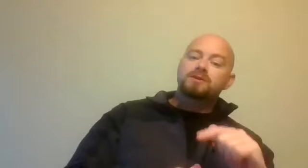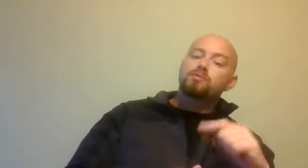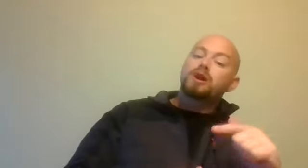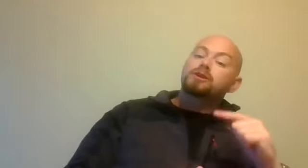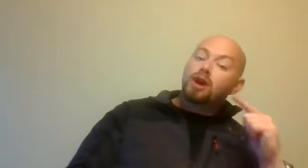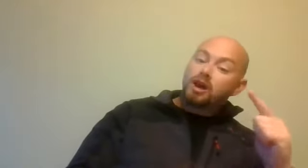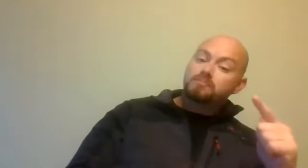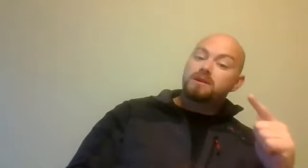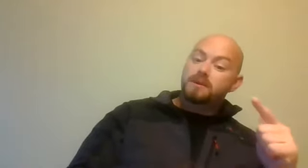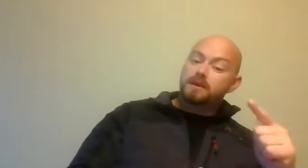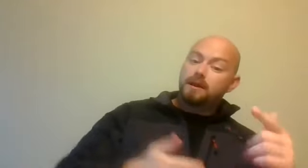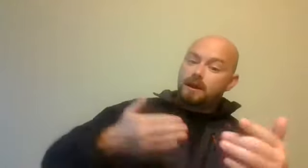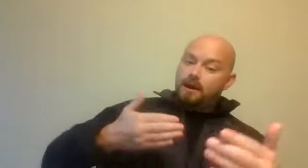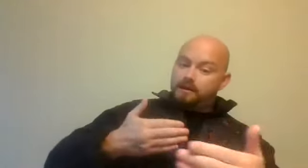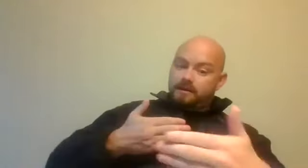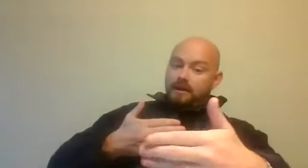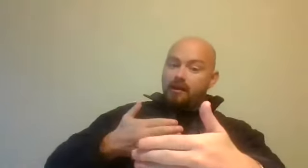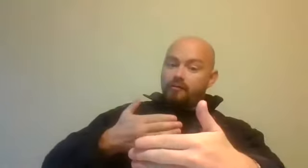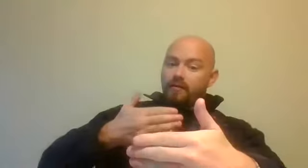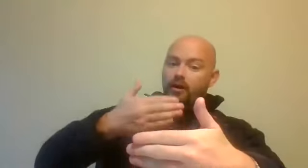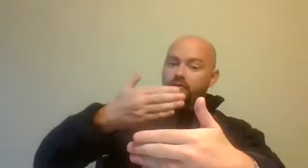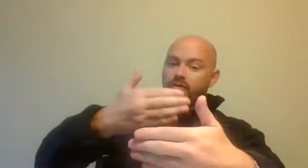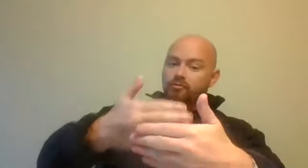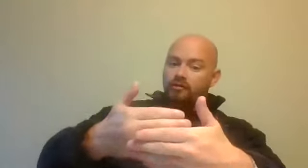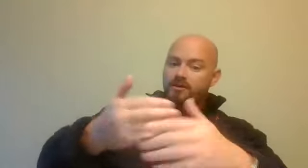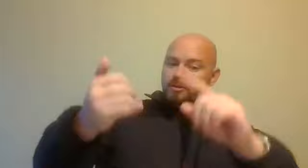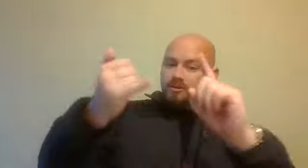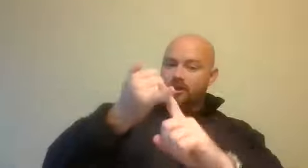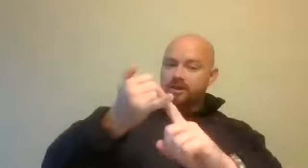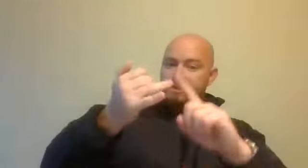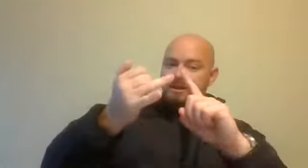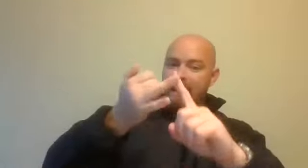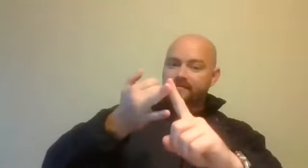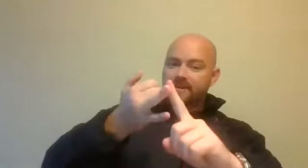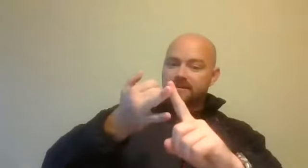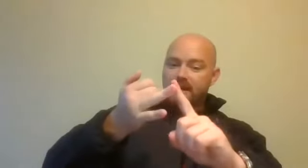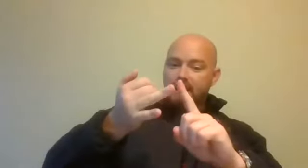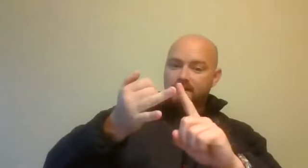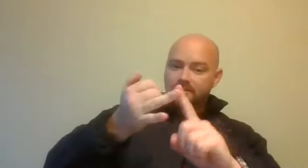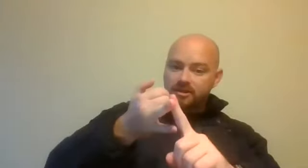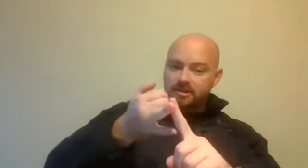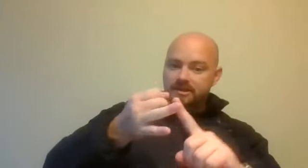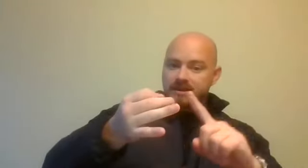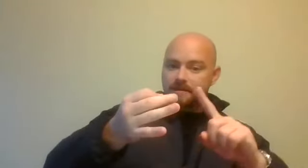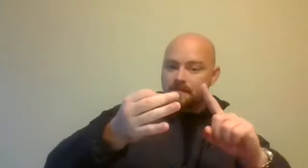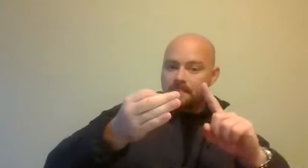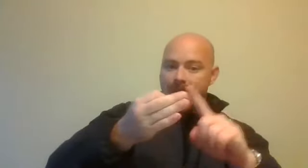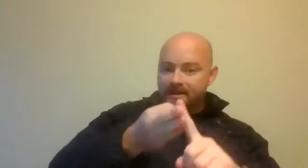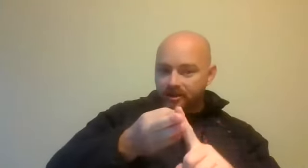person would not don PPE, they got rid of all the other control measures, hygiene, lack of social distancing, hand